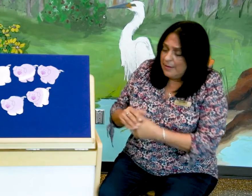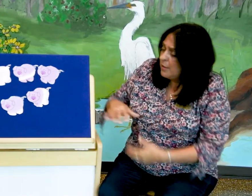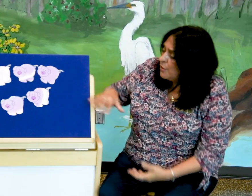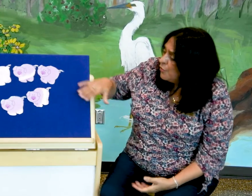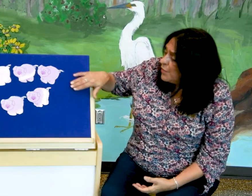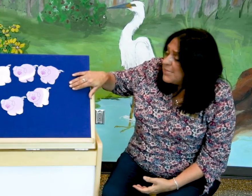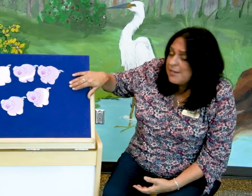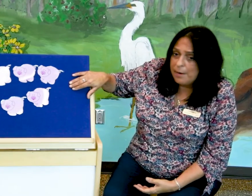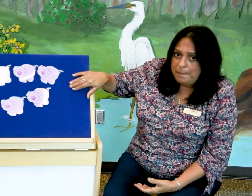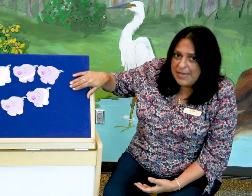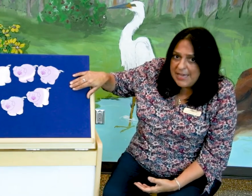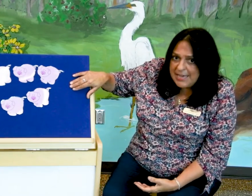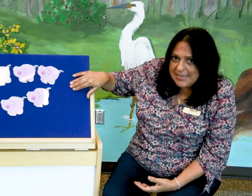So these are pigs.